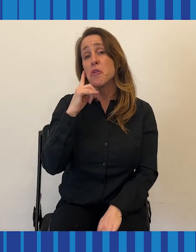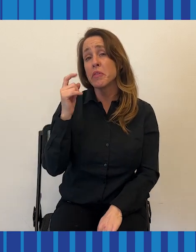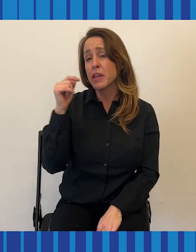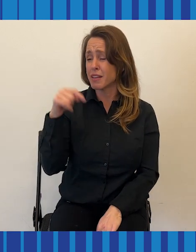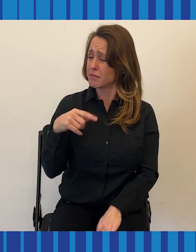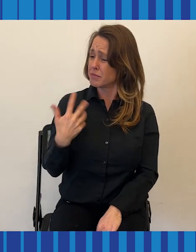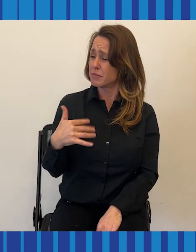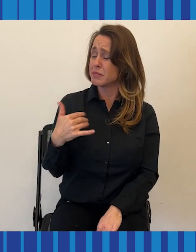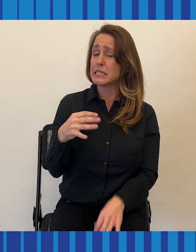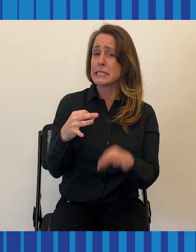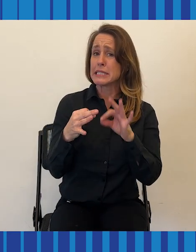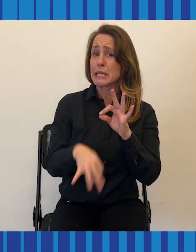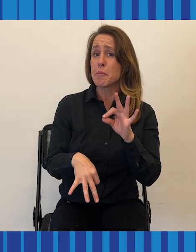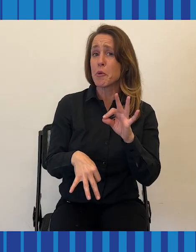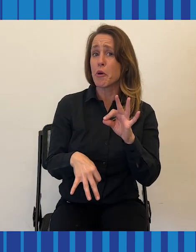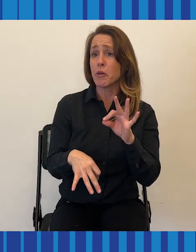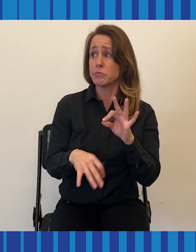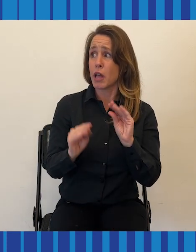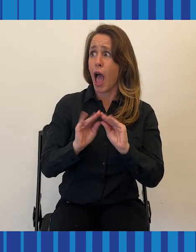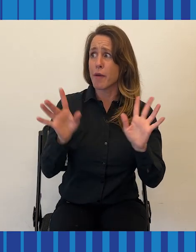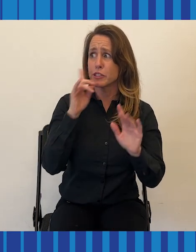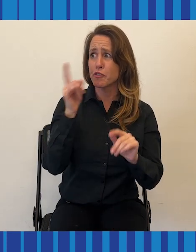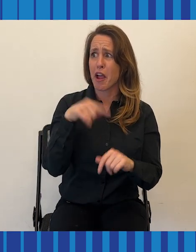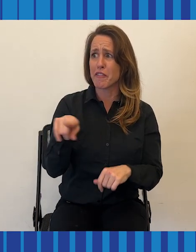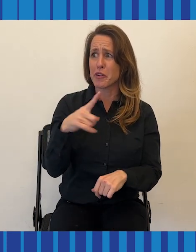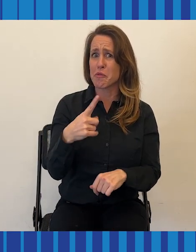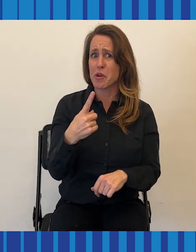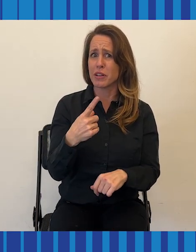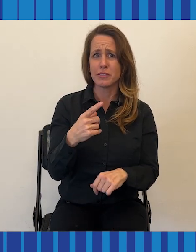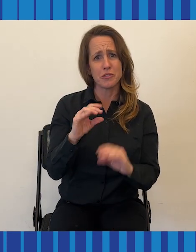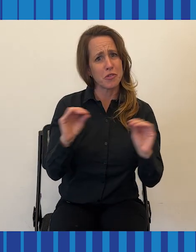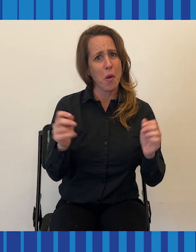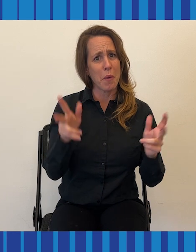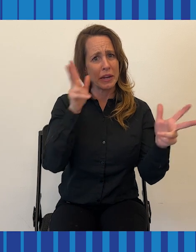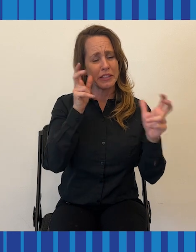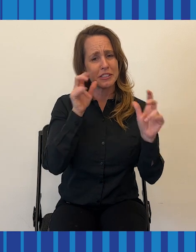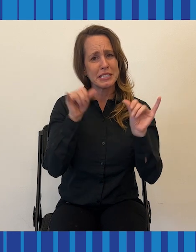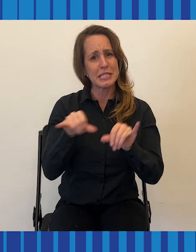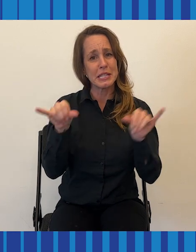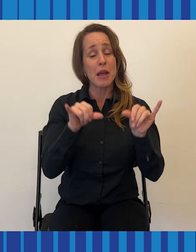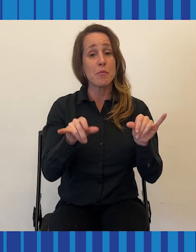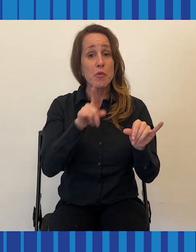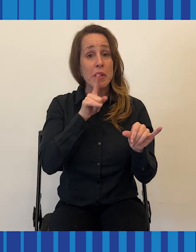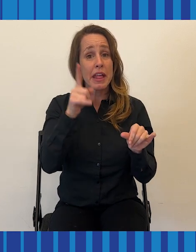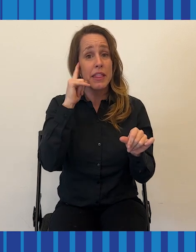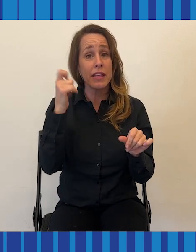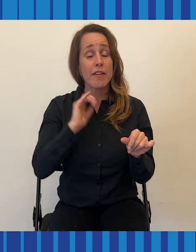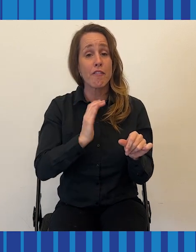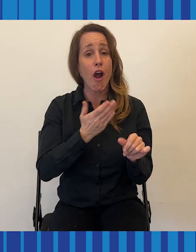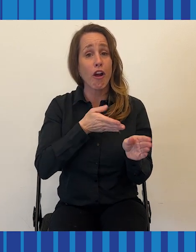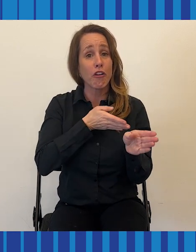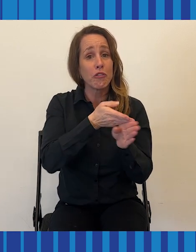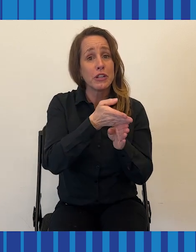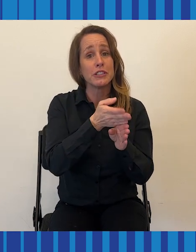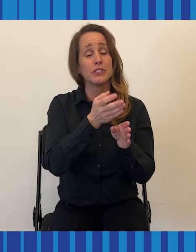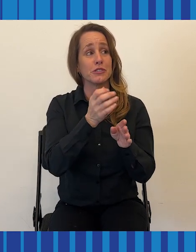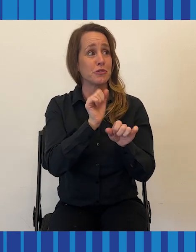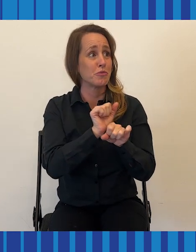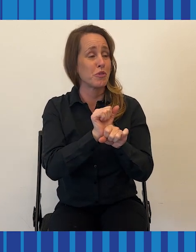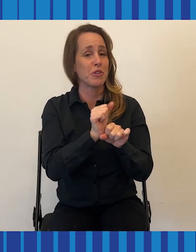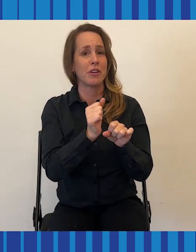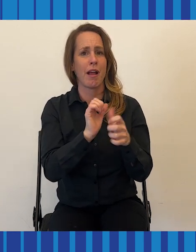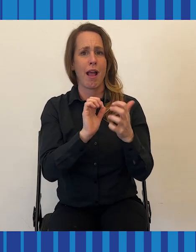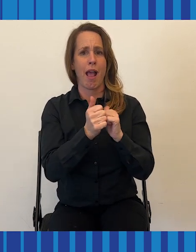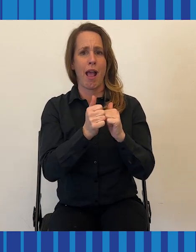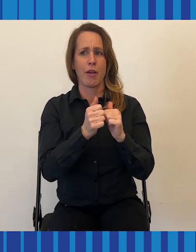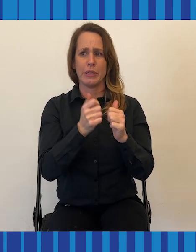would think that this would be a very simple and obvious thing. But actually, when you come to look at all our fields and disciplines that relate to